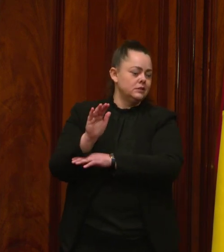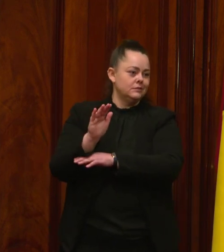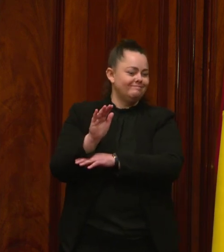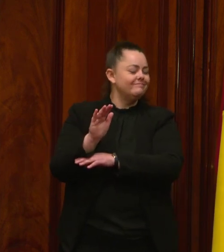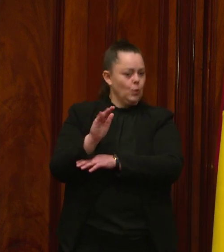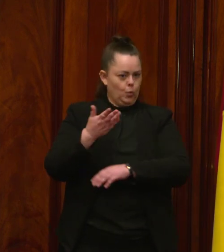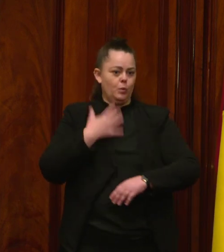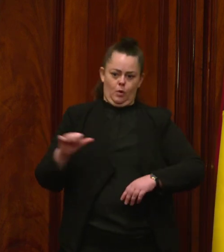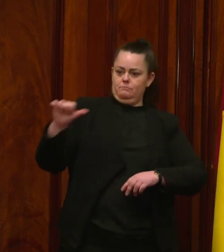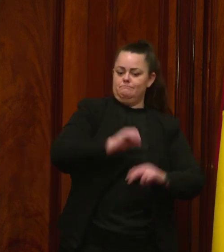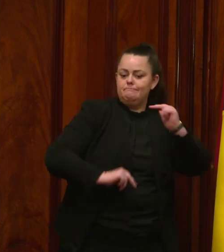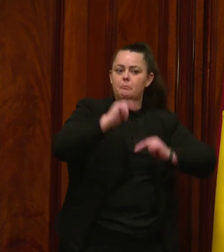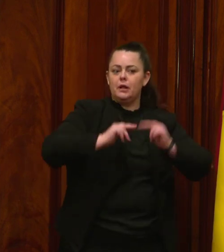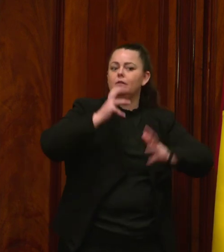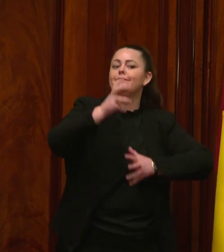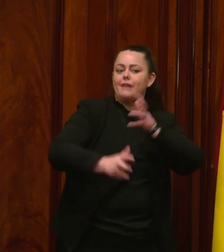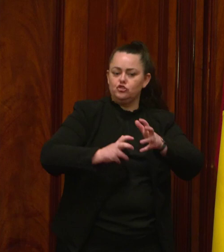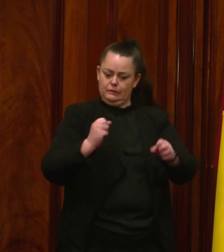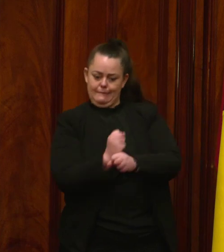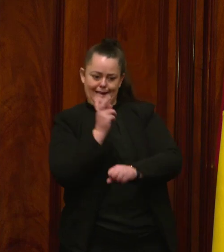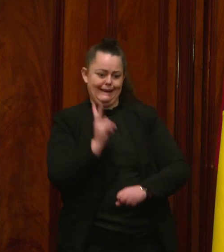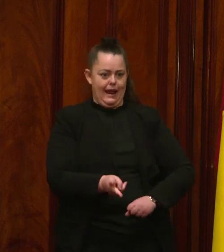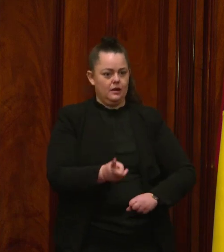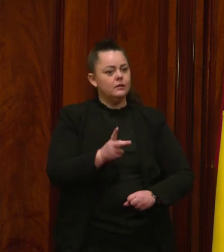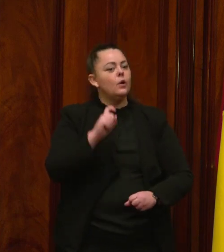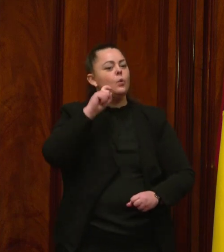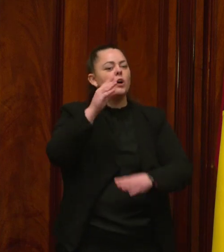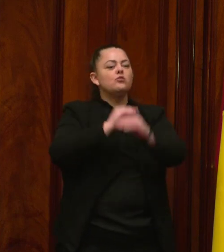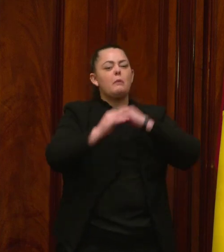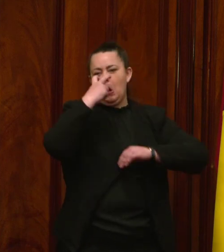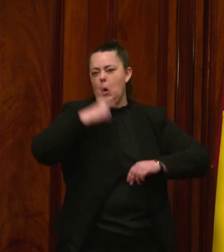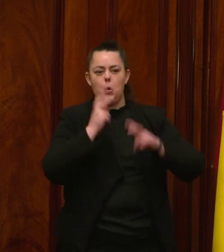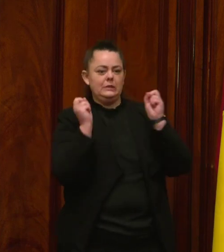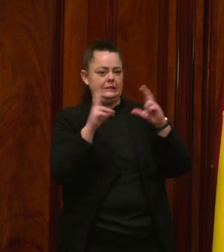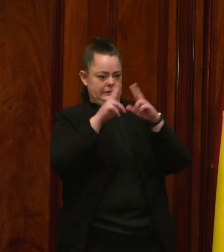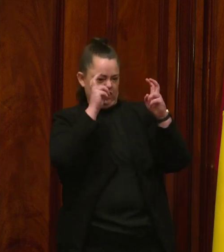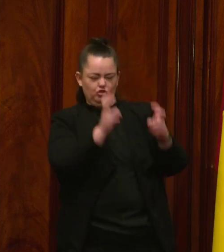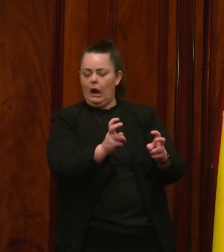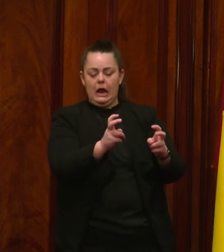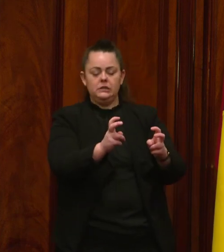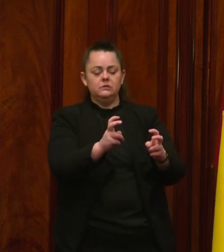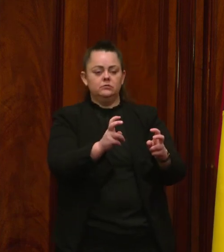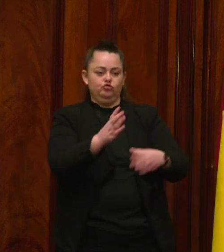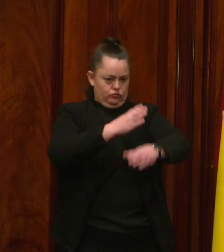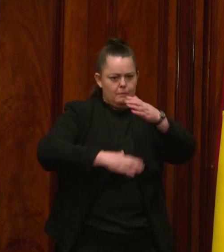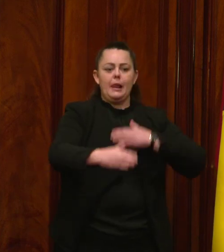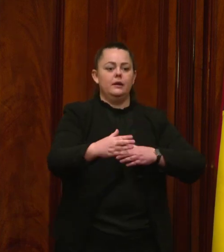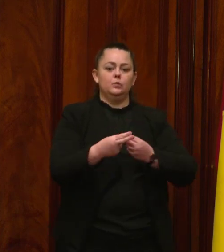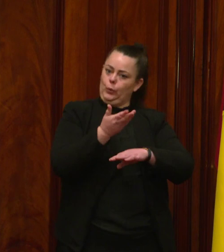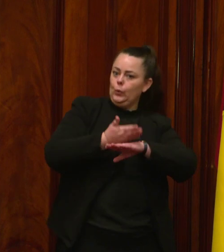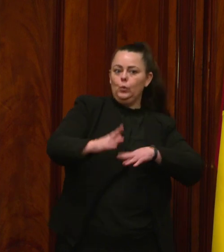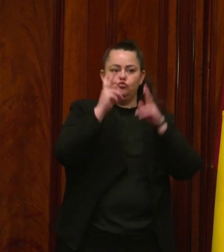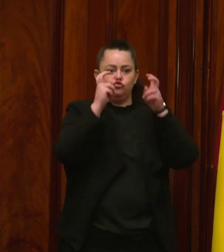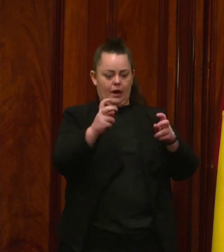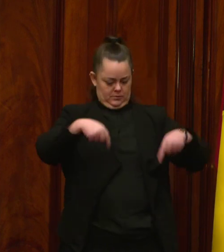in New South Wales. This will create 1,000 jobs during the design and build phase and many more in